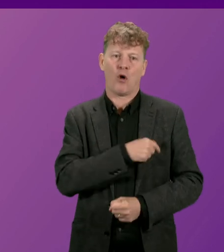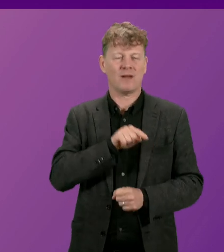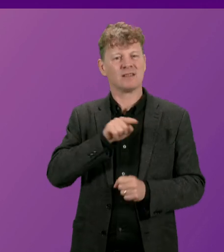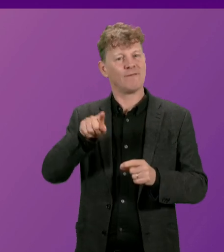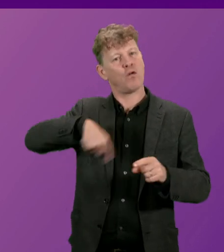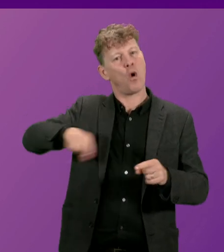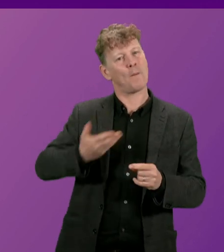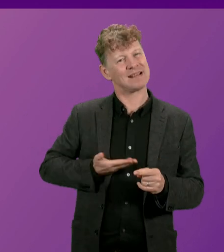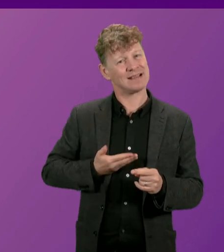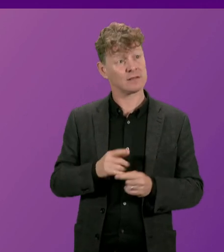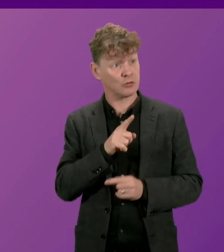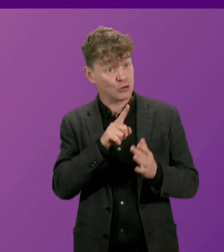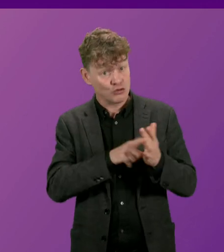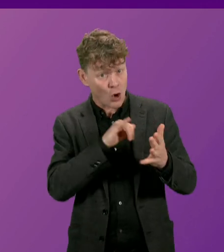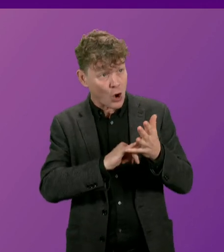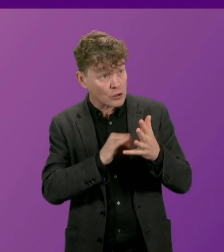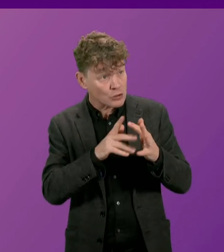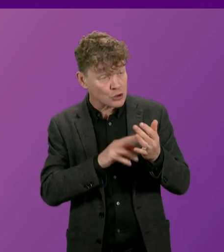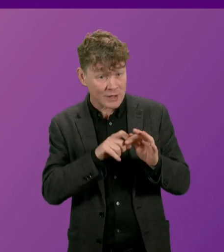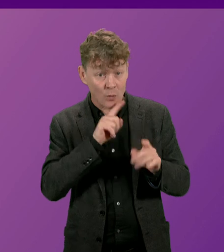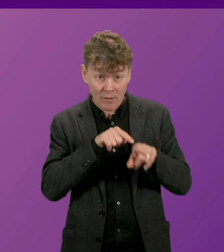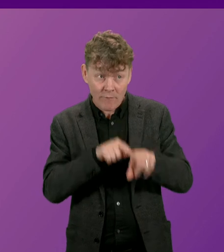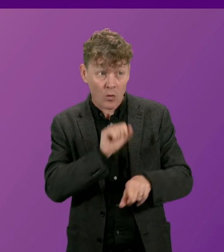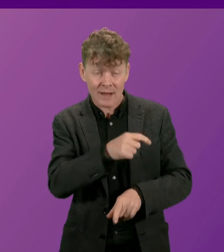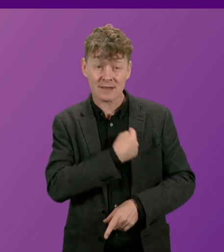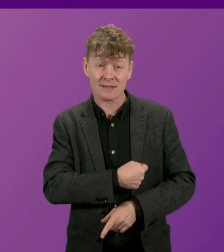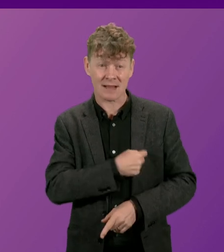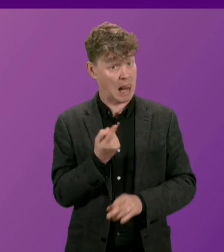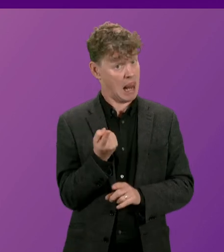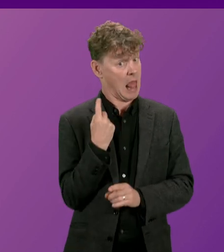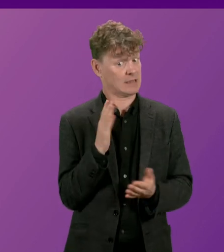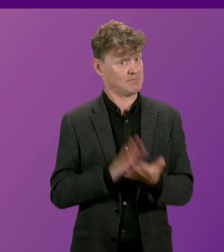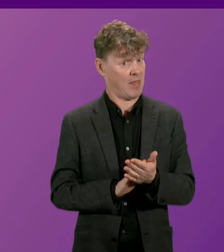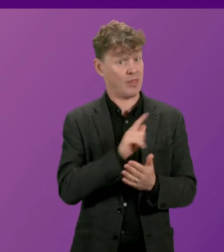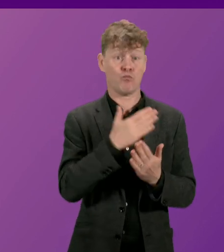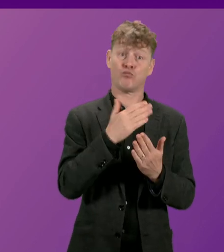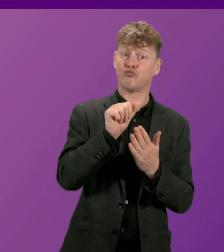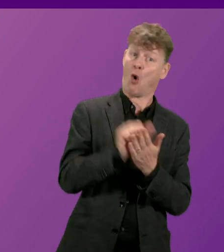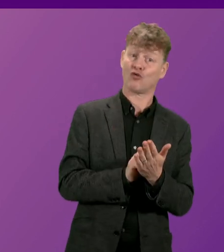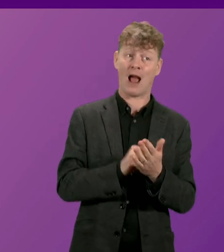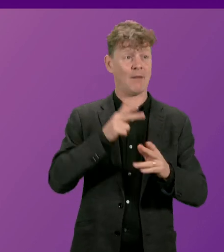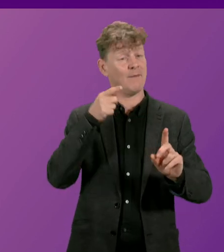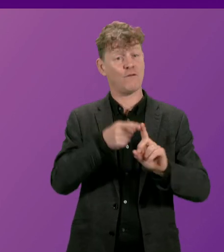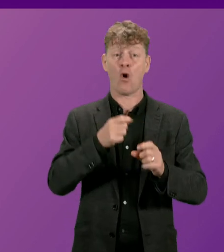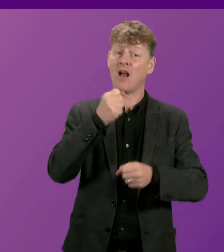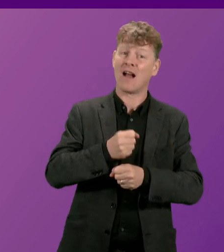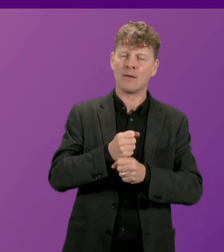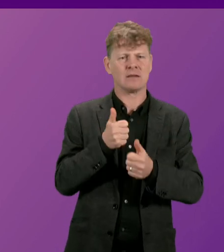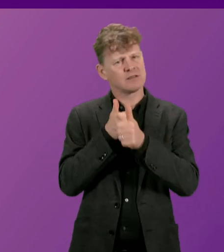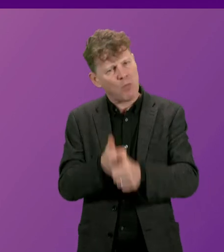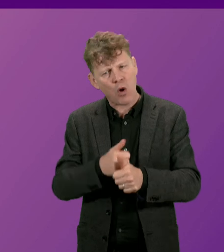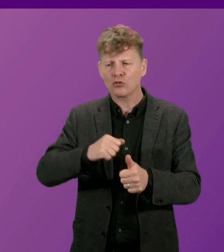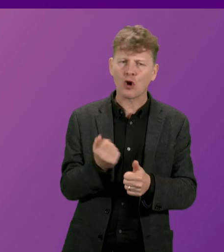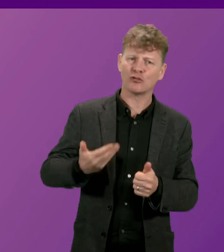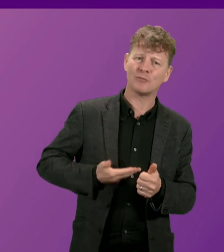But will John Swinney keep his pledge, made in last month's programme for government, to support Scottish business owners?